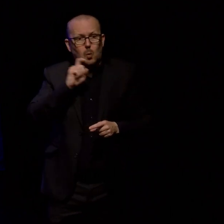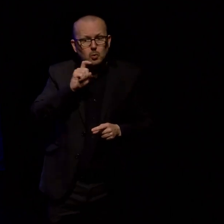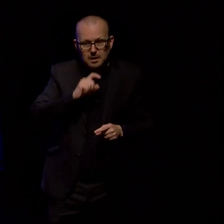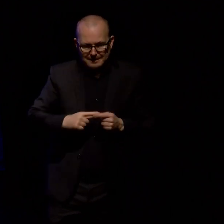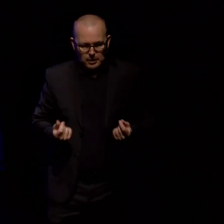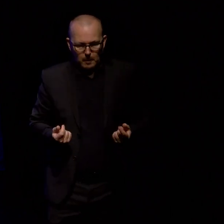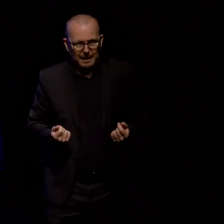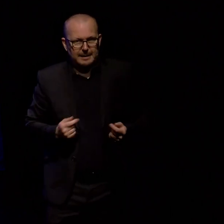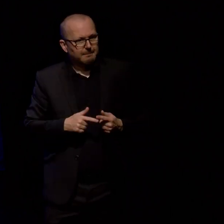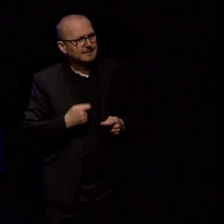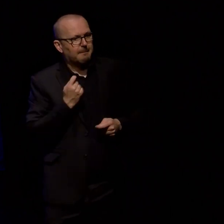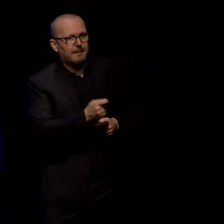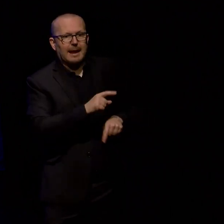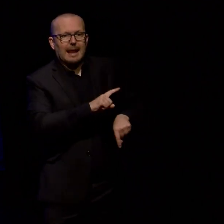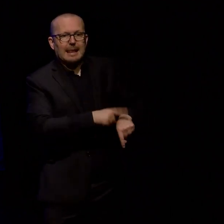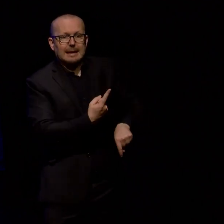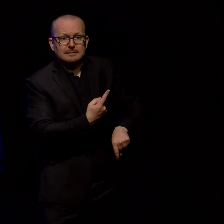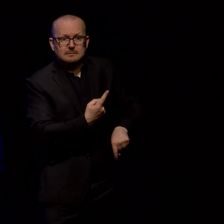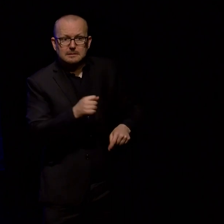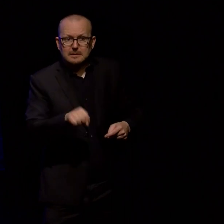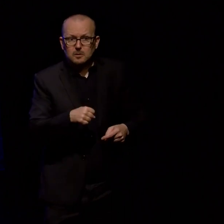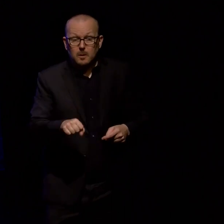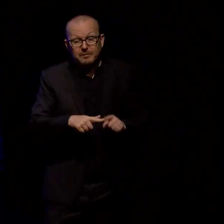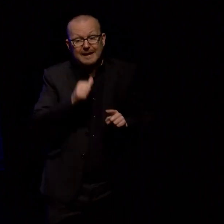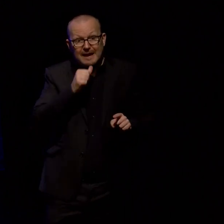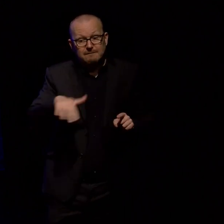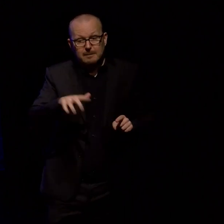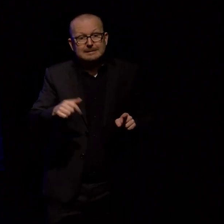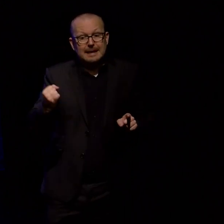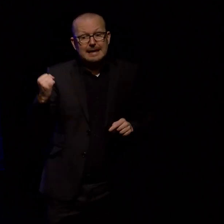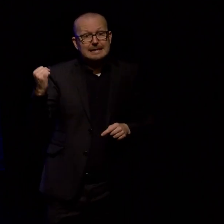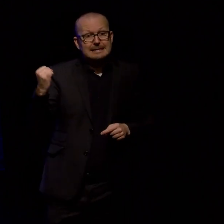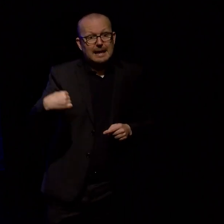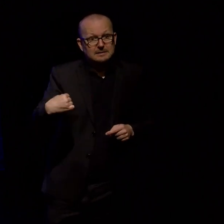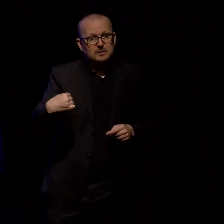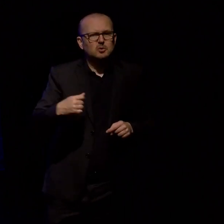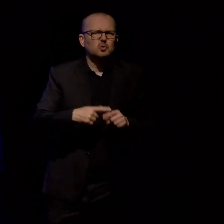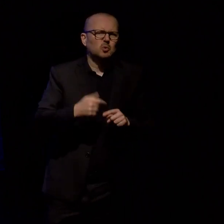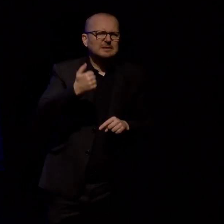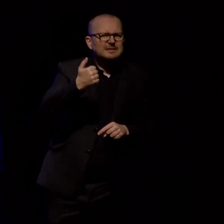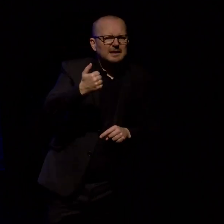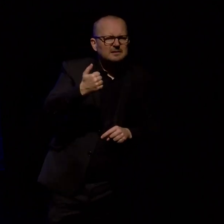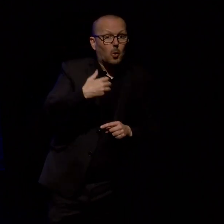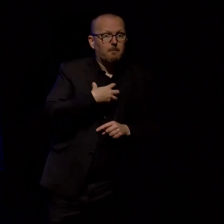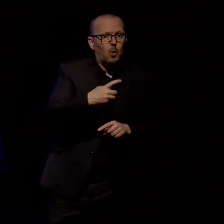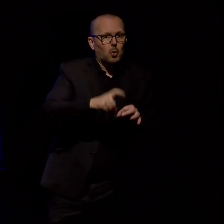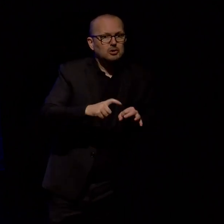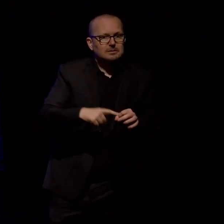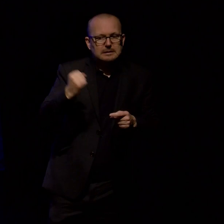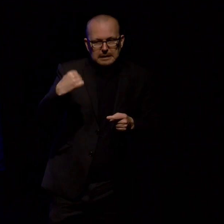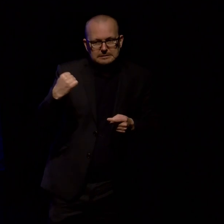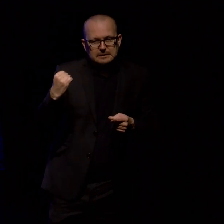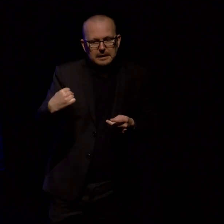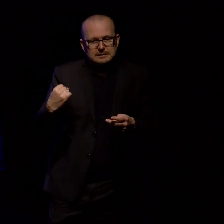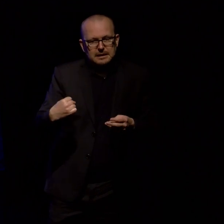a shortage of money? When a family answers yes to six or more of those questions they're considered to